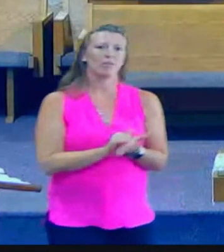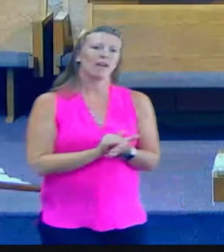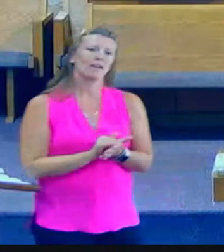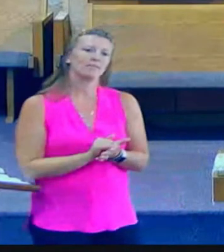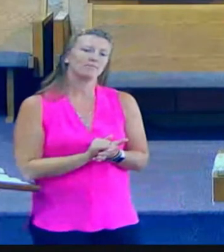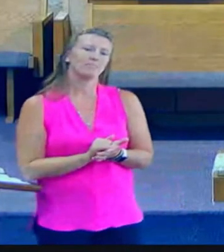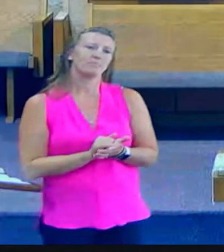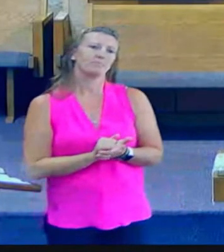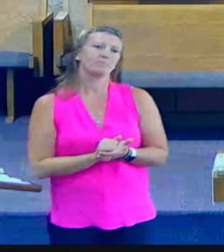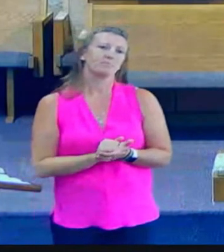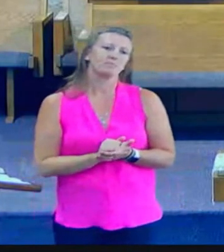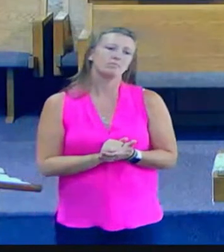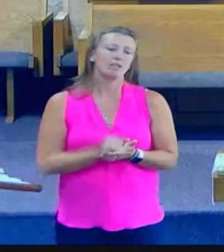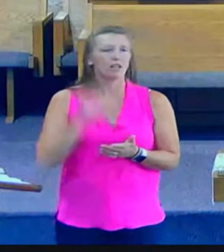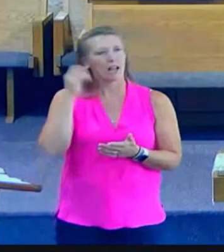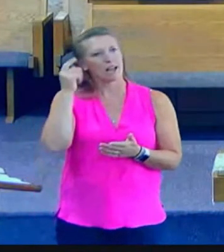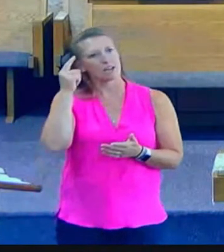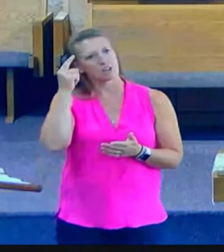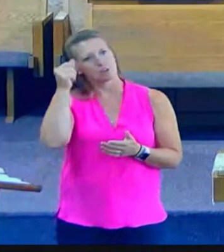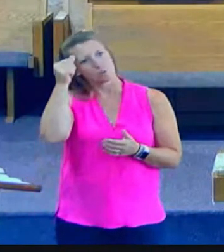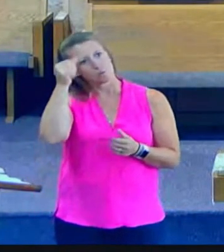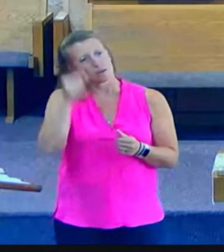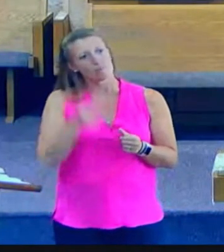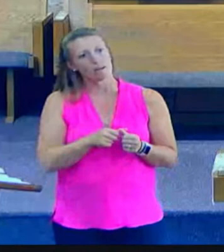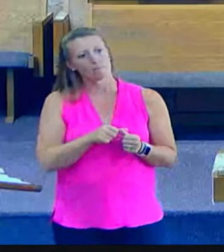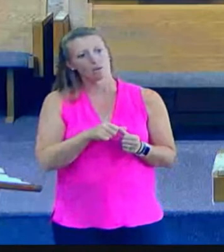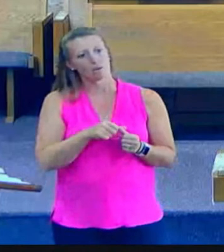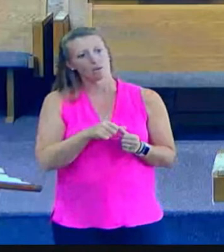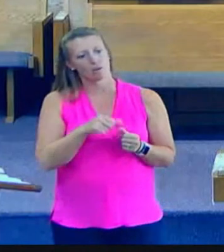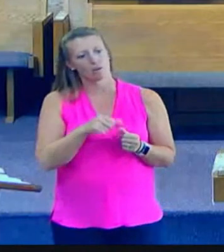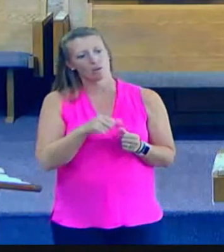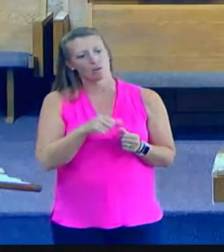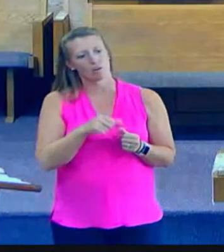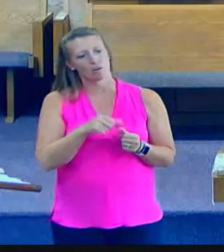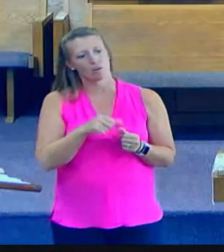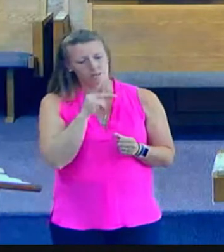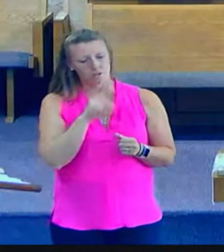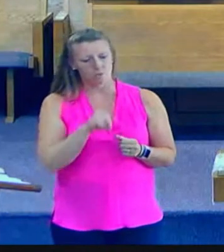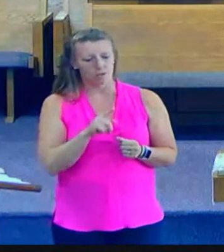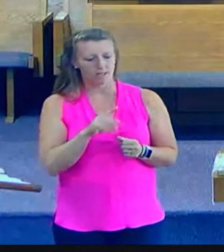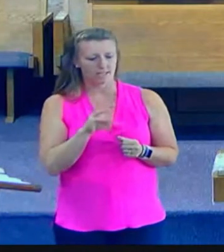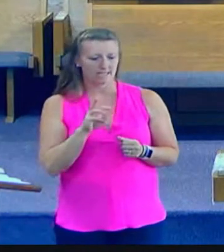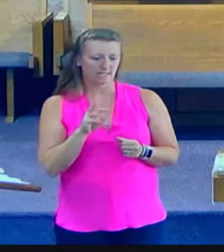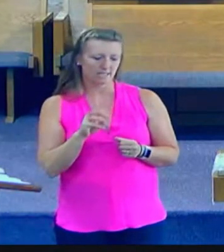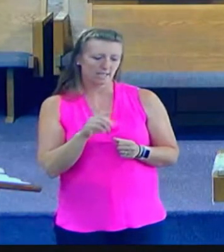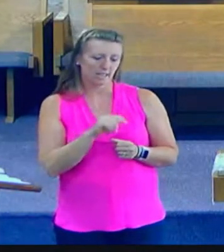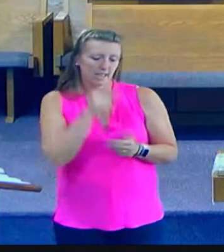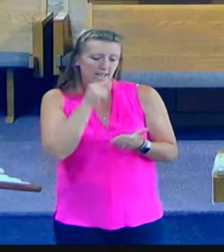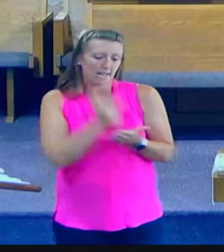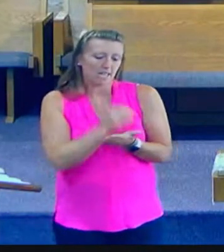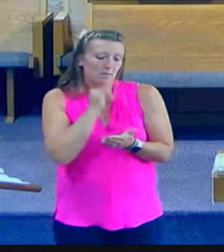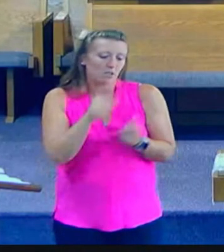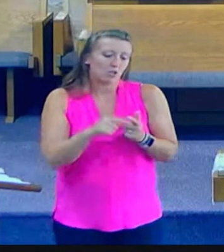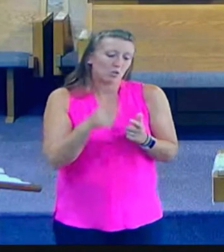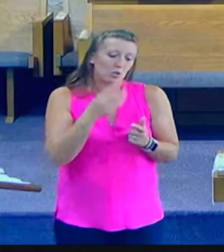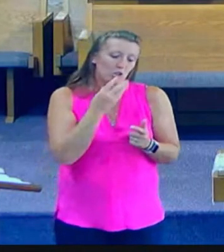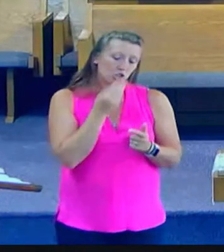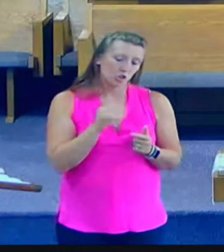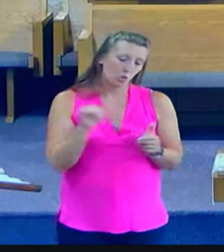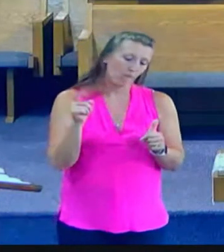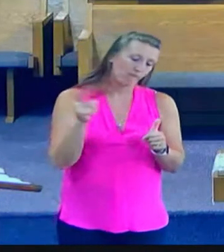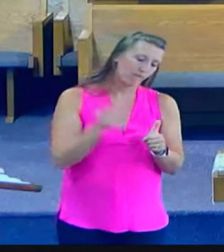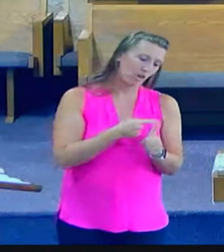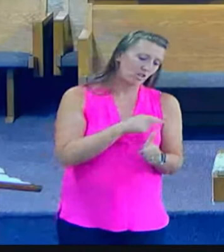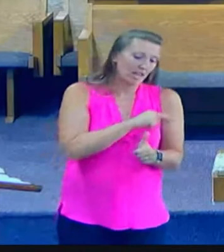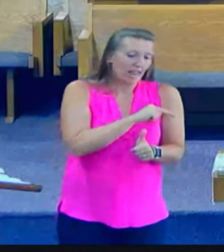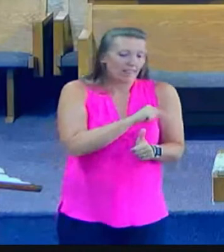text today. And remember Romans 1.16 which says the gospel is to the Jew first and